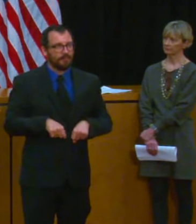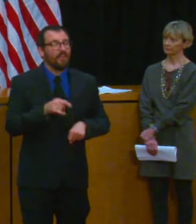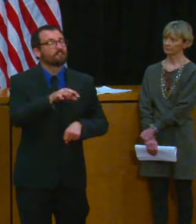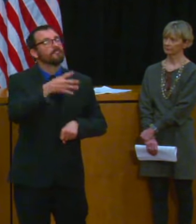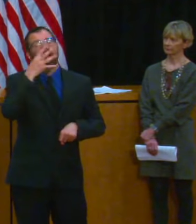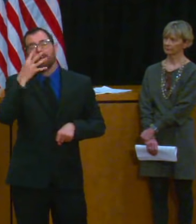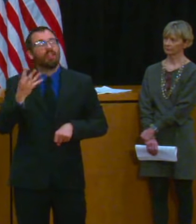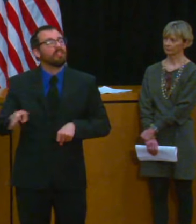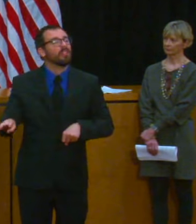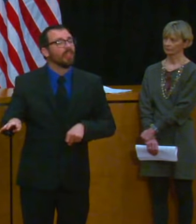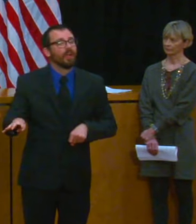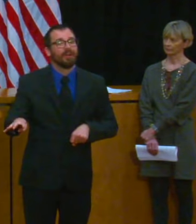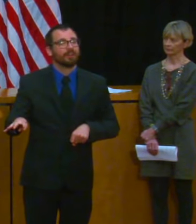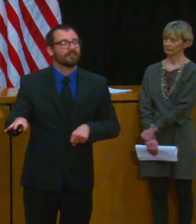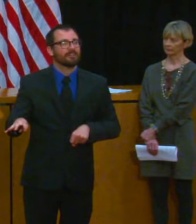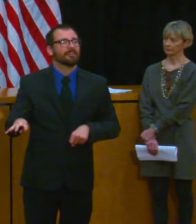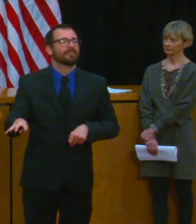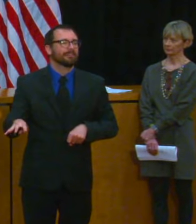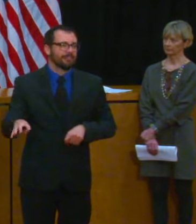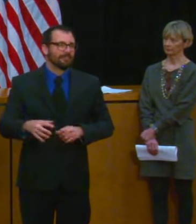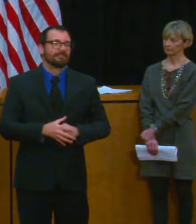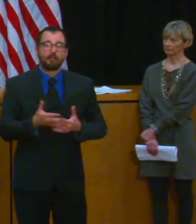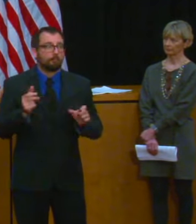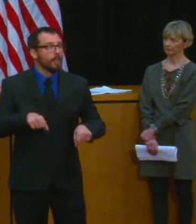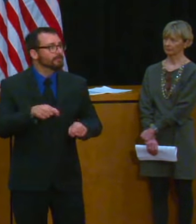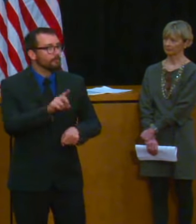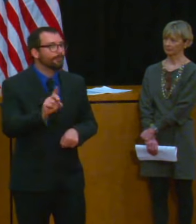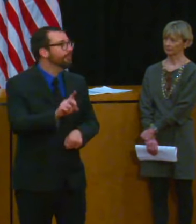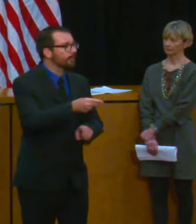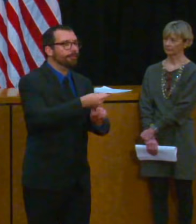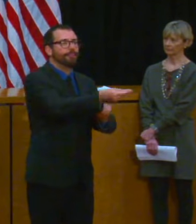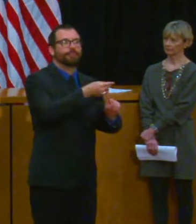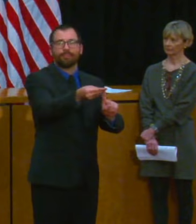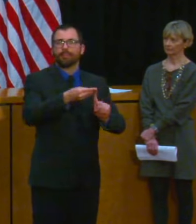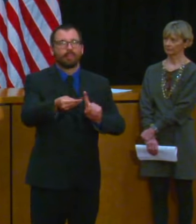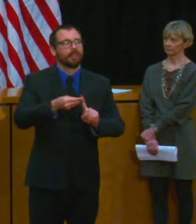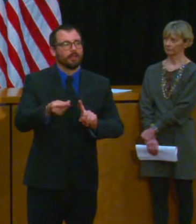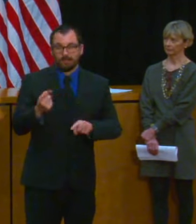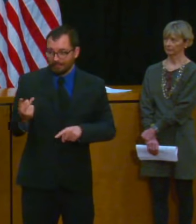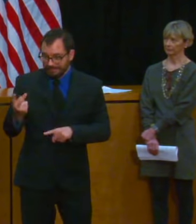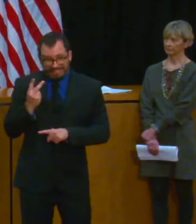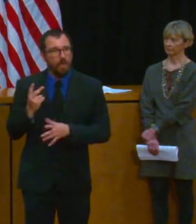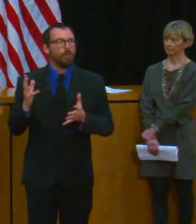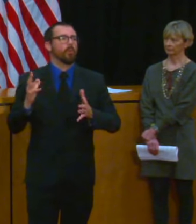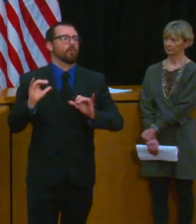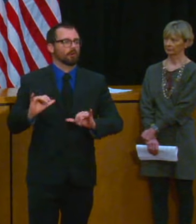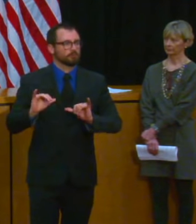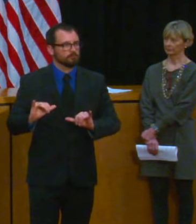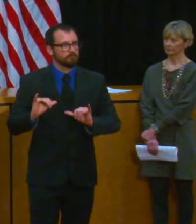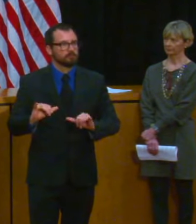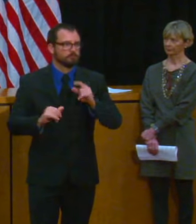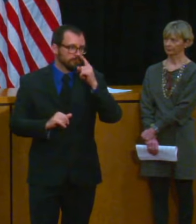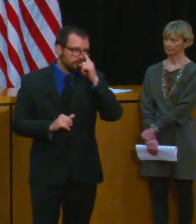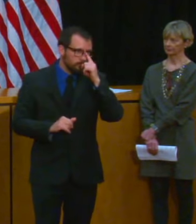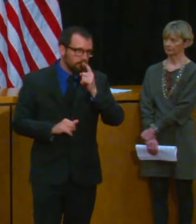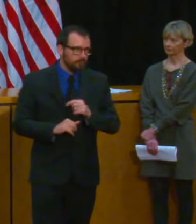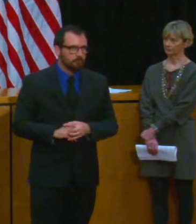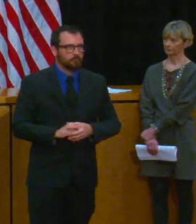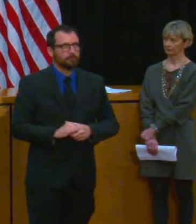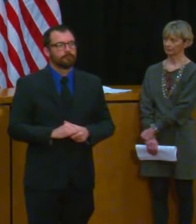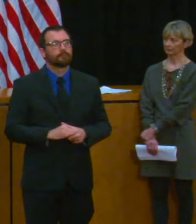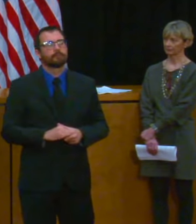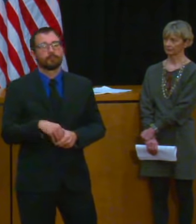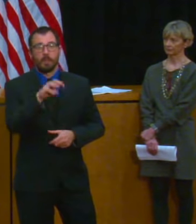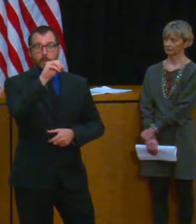see MA COVID team come up on your phone please pick it up it's good for you it's good for whoever it was that recommended we called